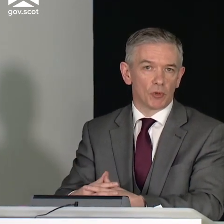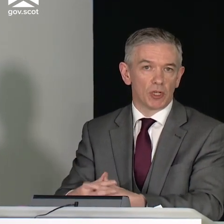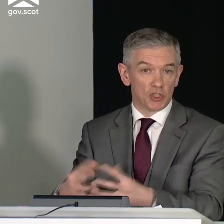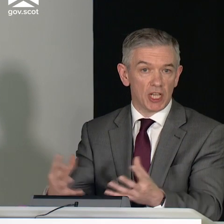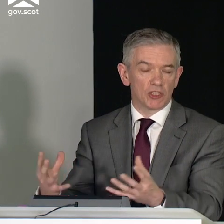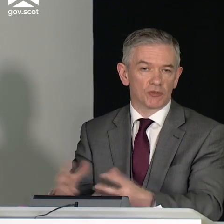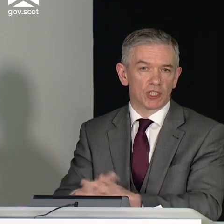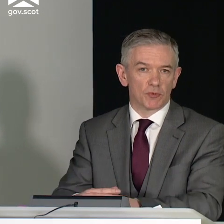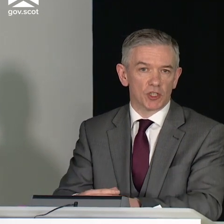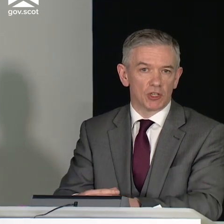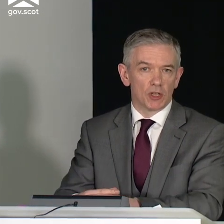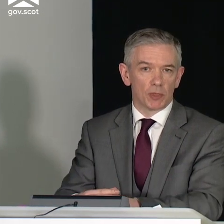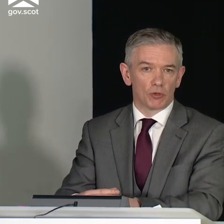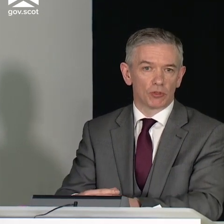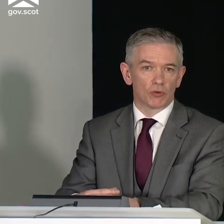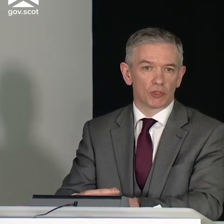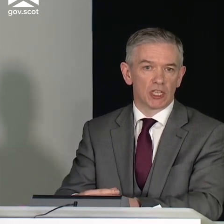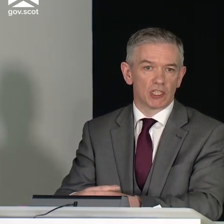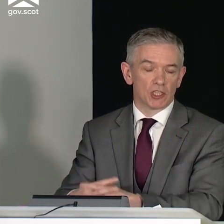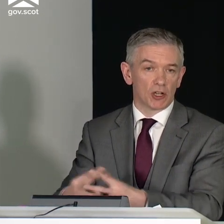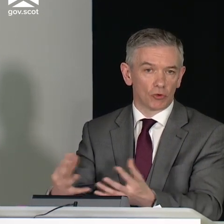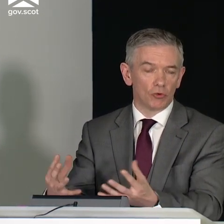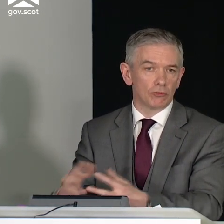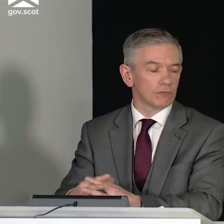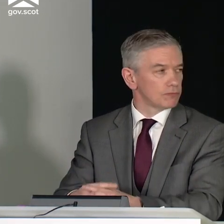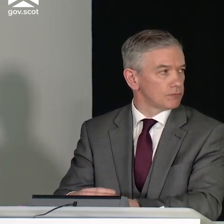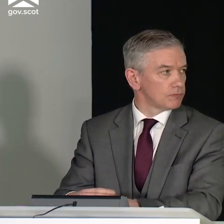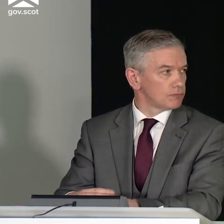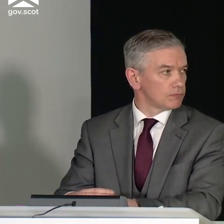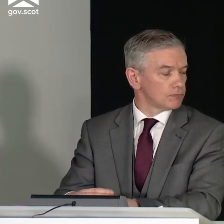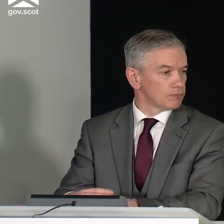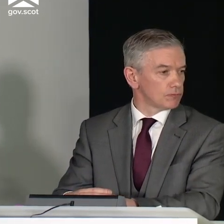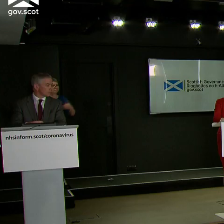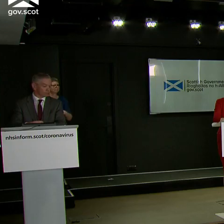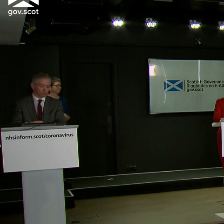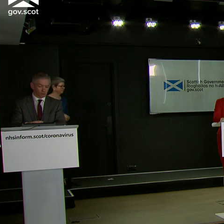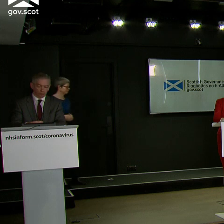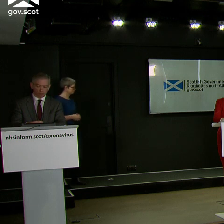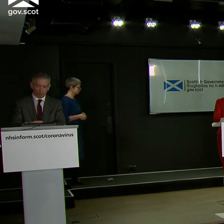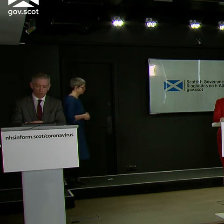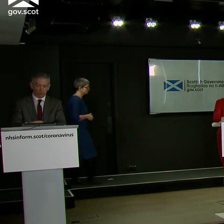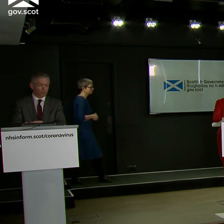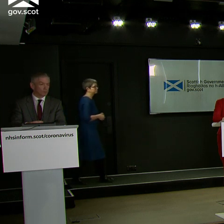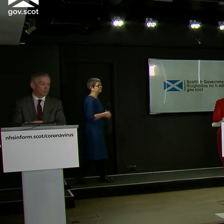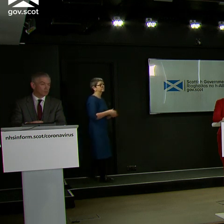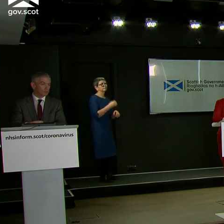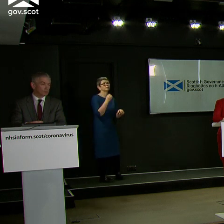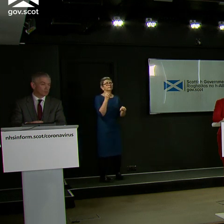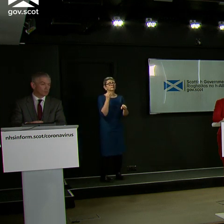possible chains of transmission beyond those cases that are known. Jack Foster from Global.